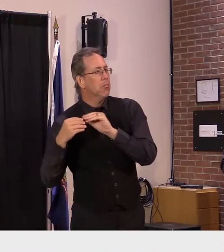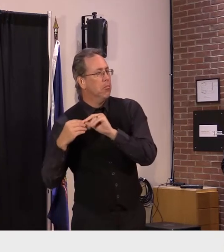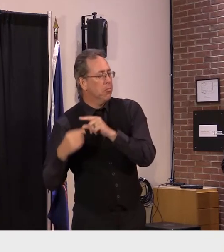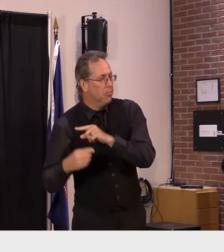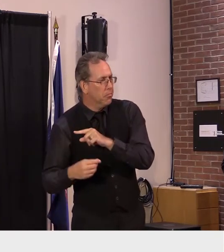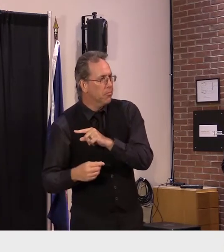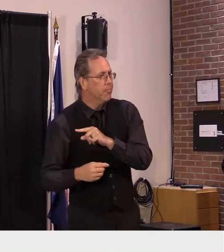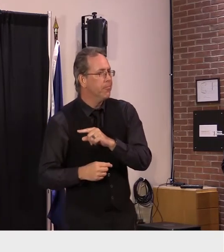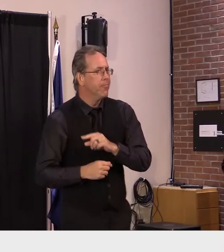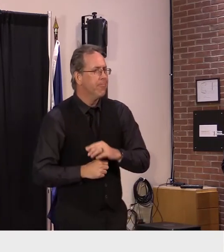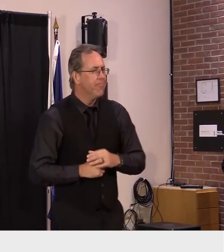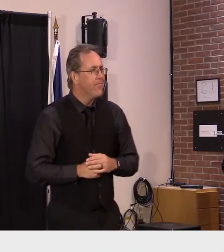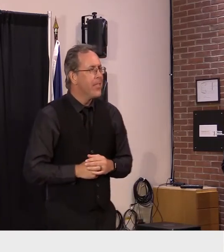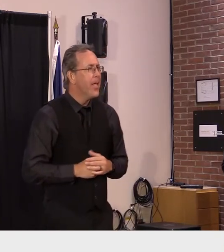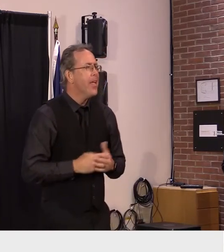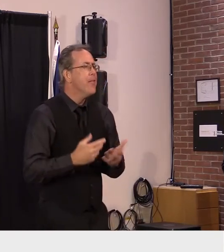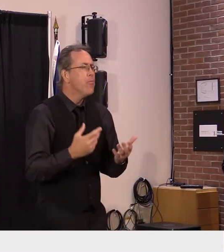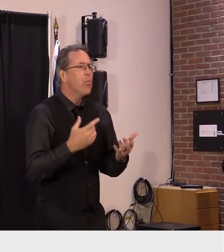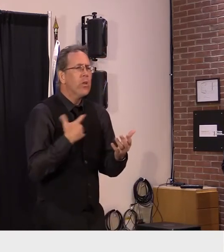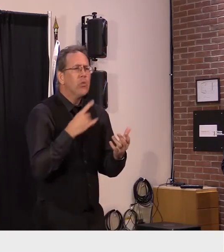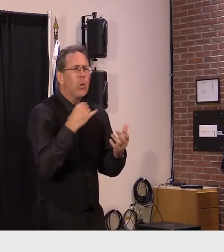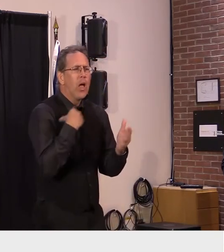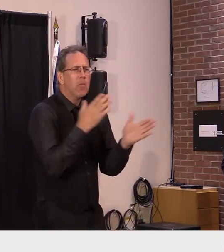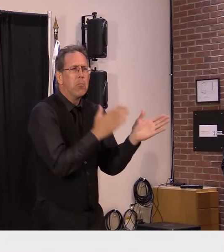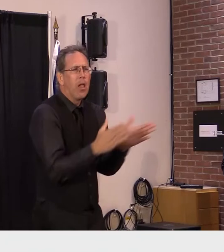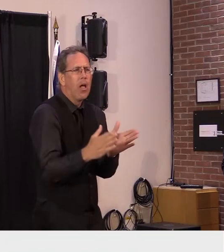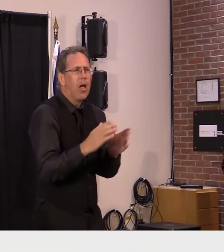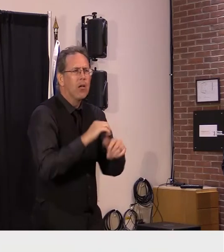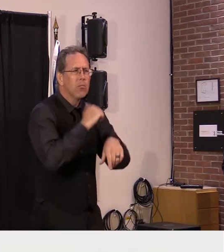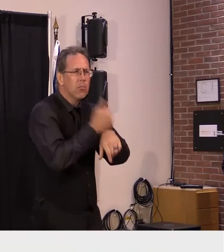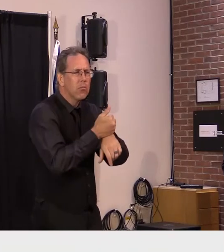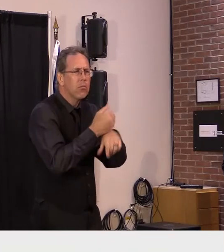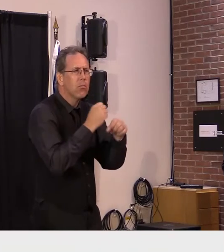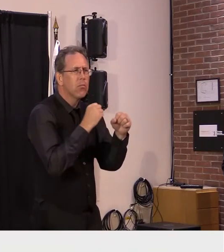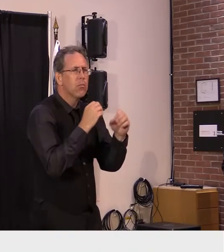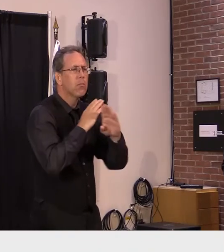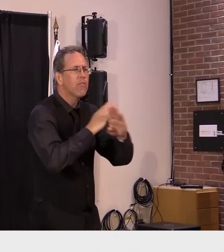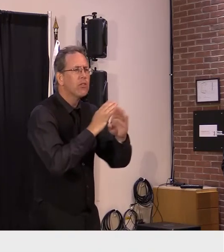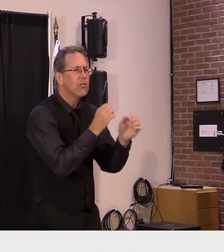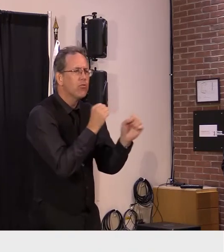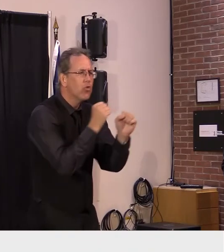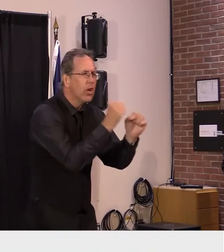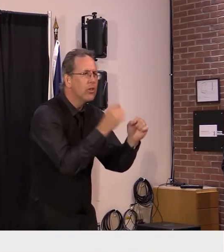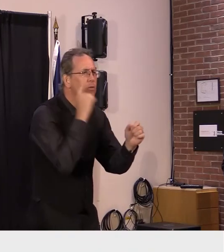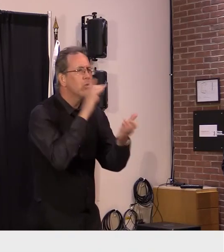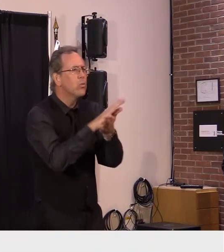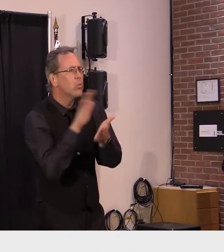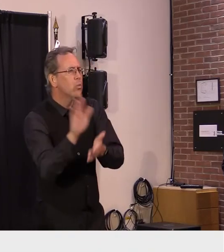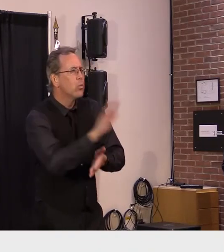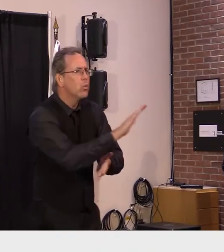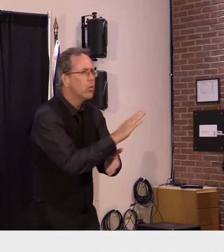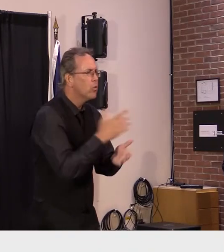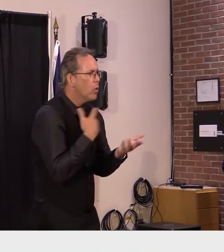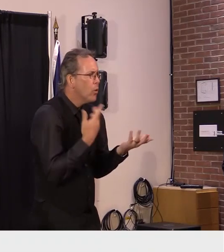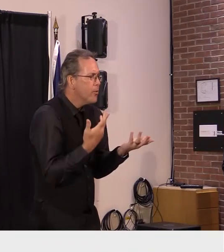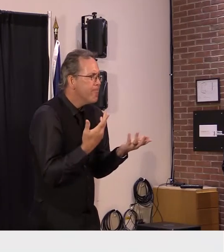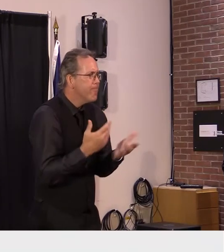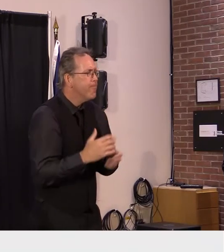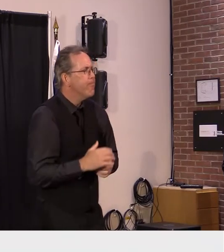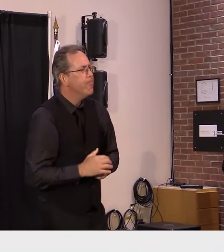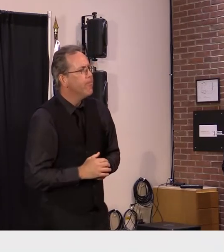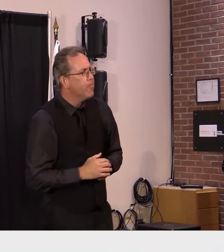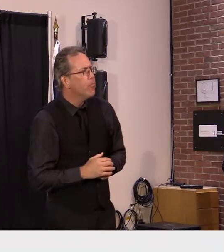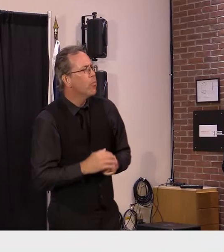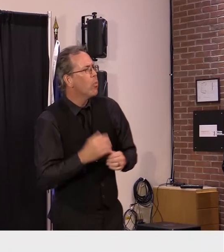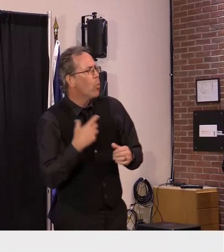strategy as well rob evans and others are providing that uh and uh we'll continue